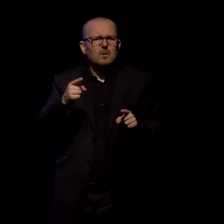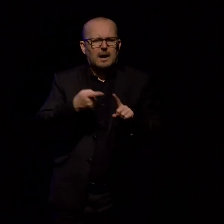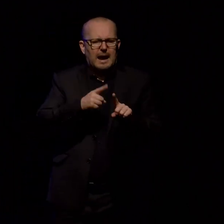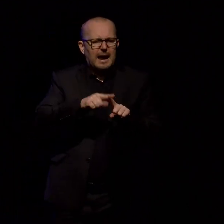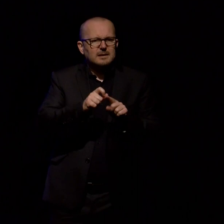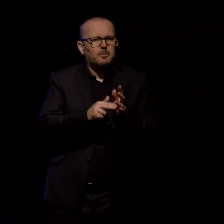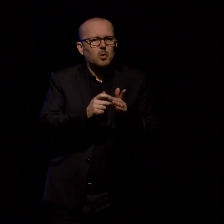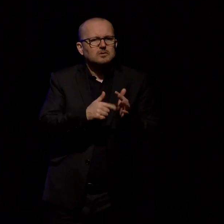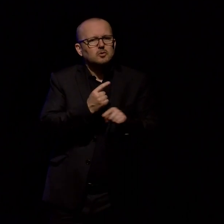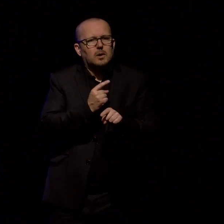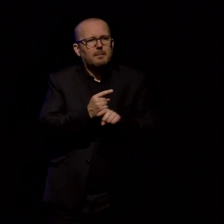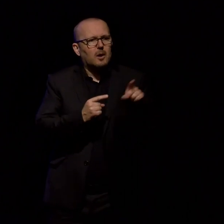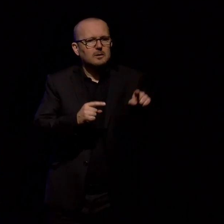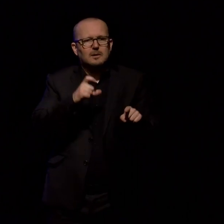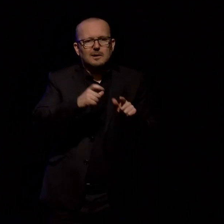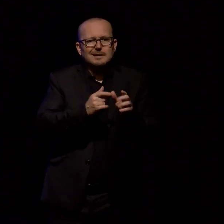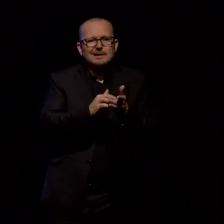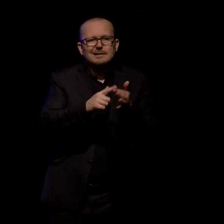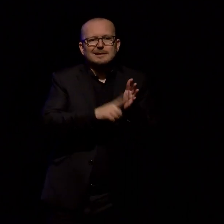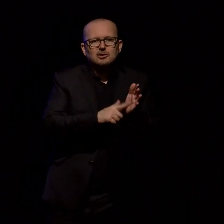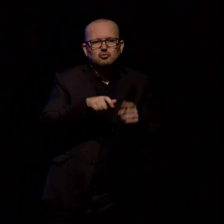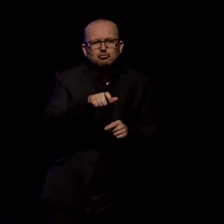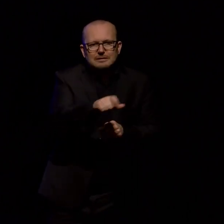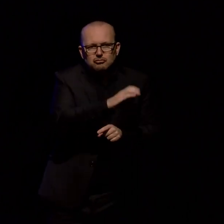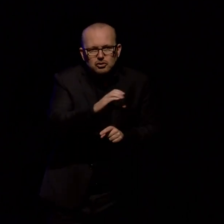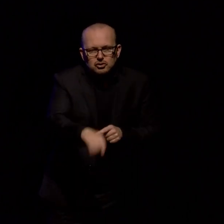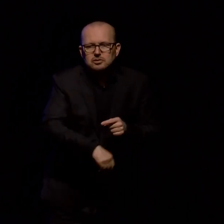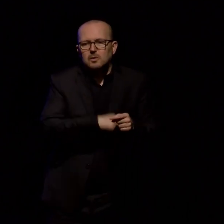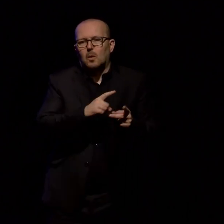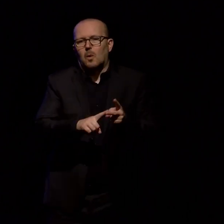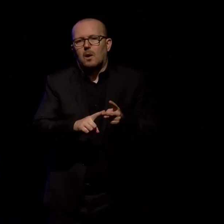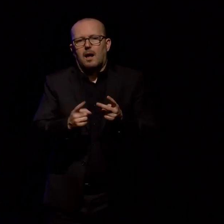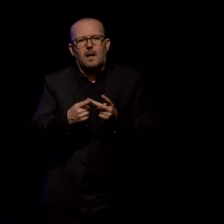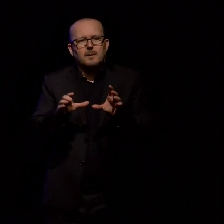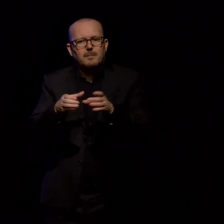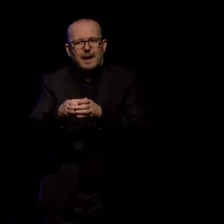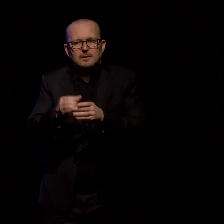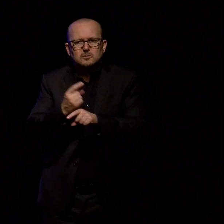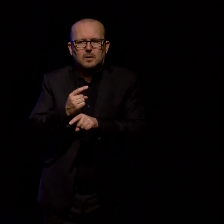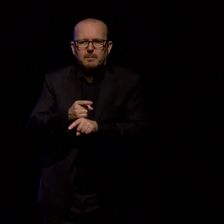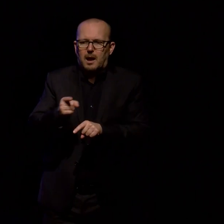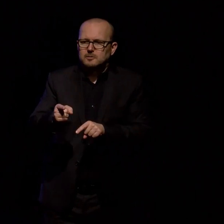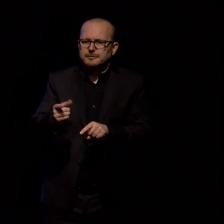Cashel Street in Christchurch there's tiny ruins singing about the